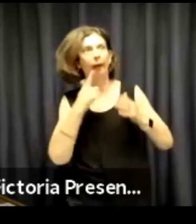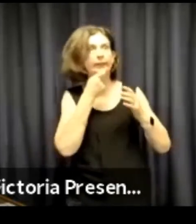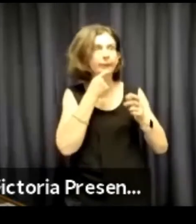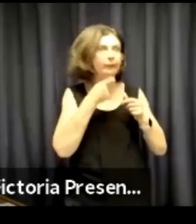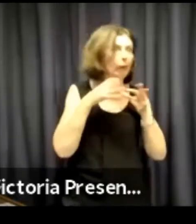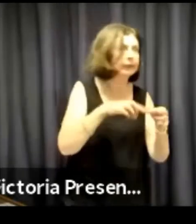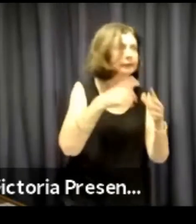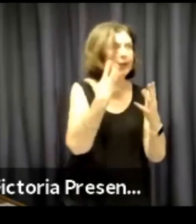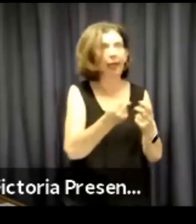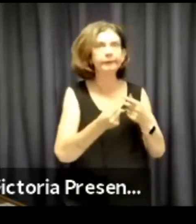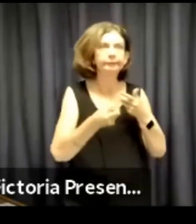I've been their manager.